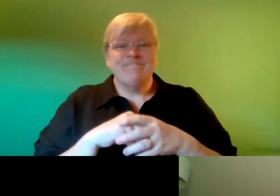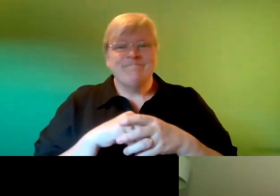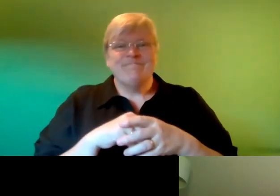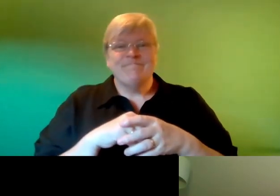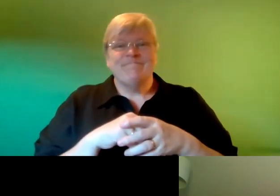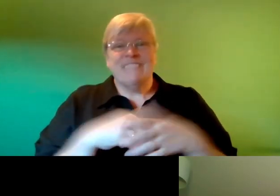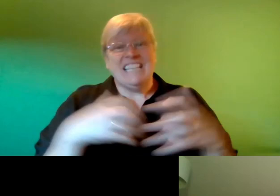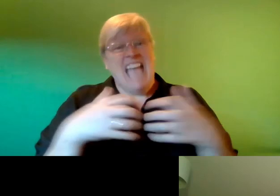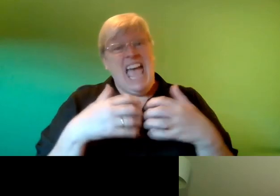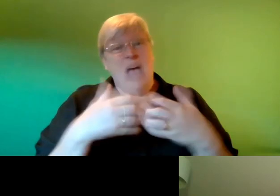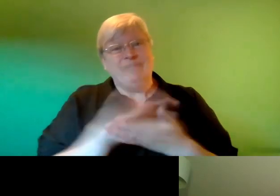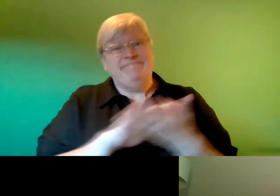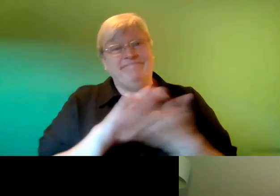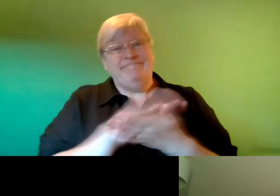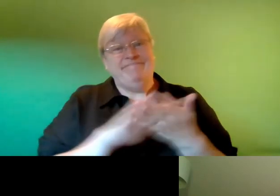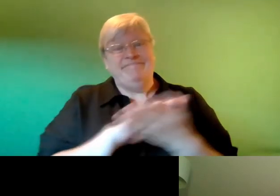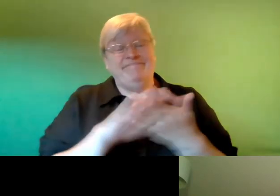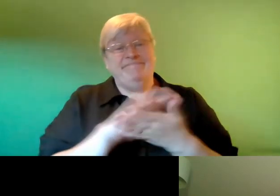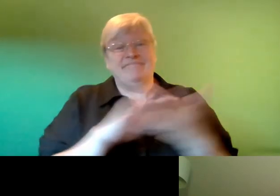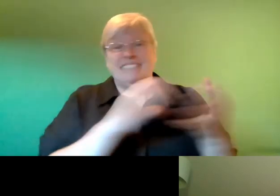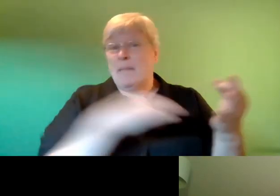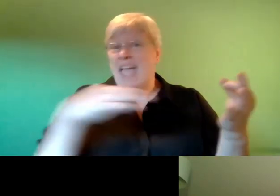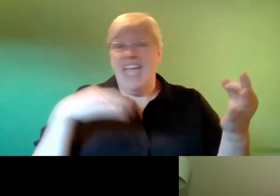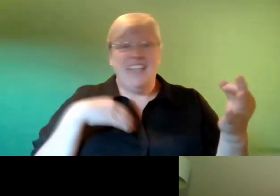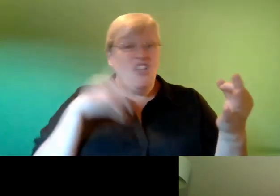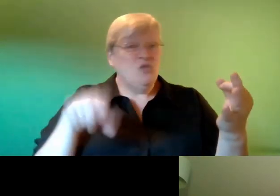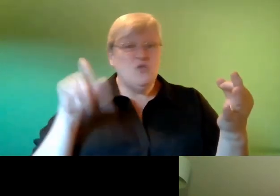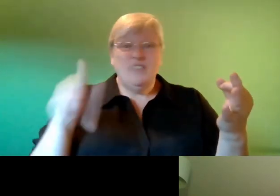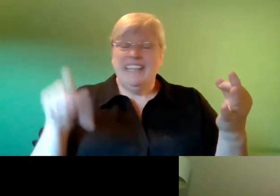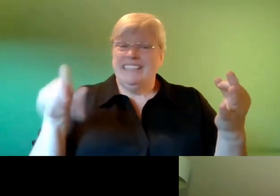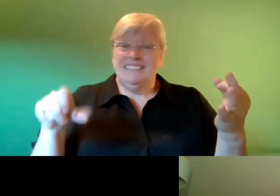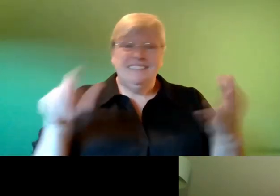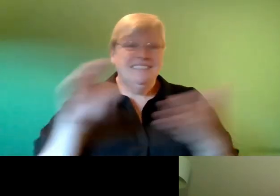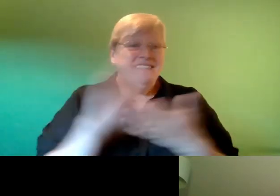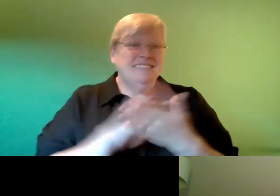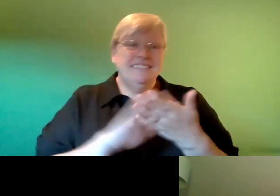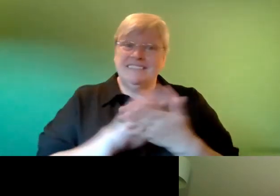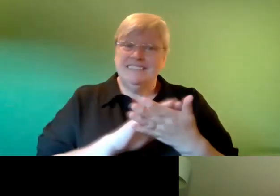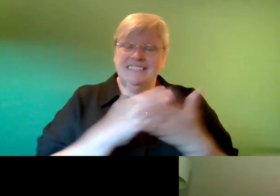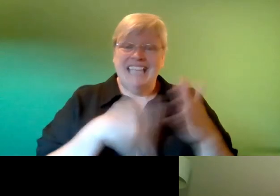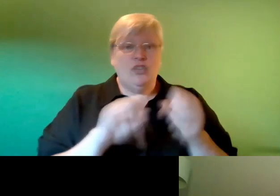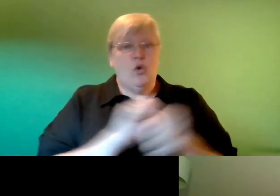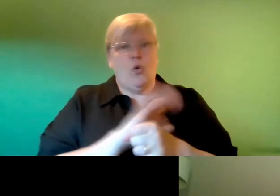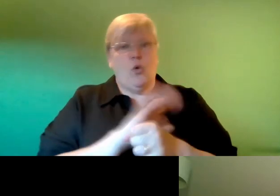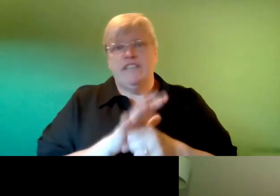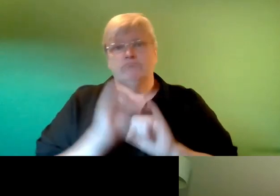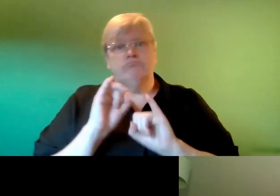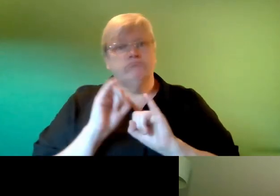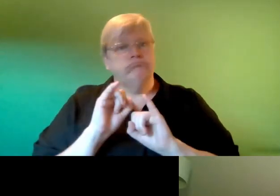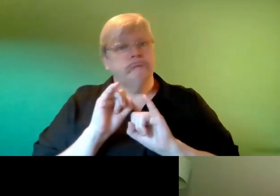describe it um and also being a medical student and kind of being a medical student during covid you know